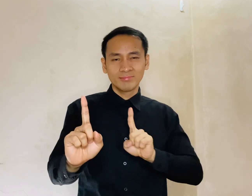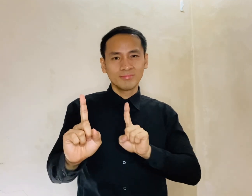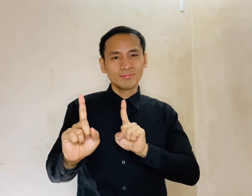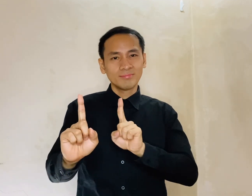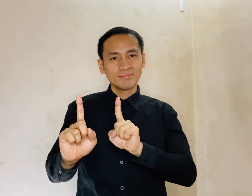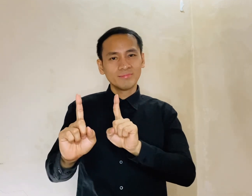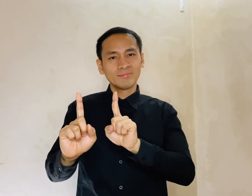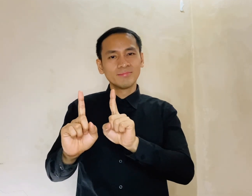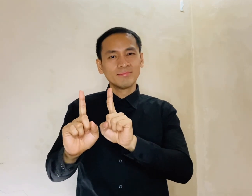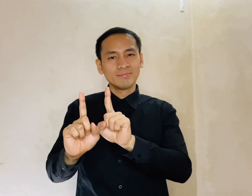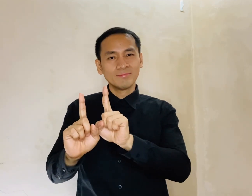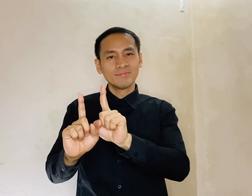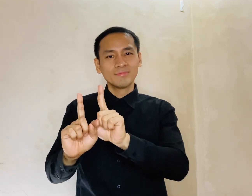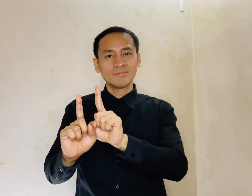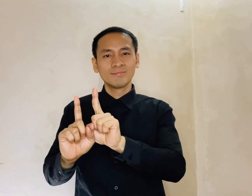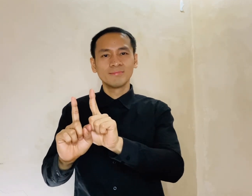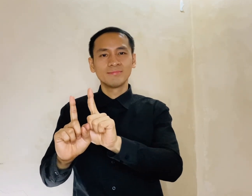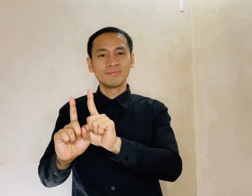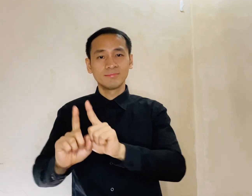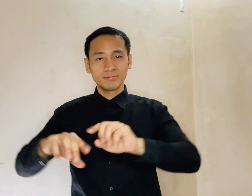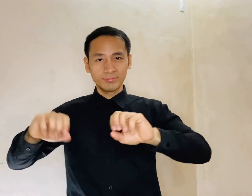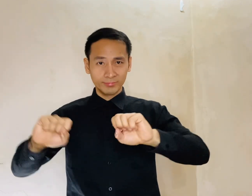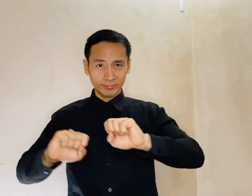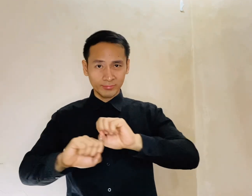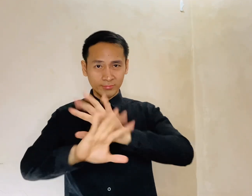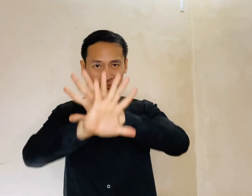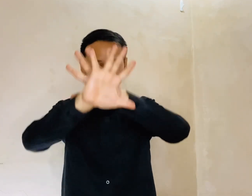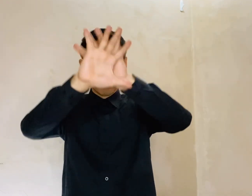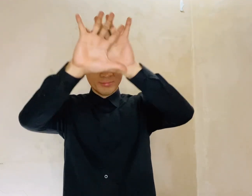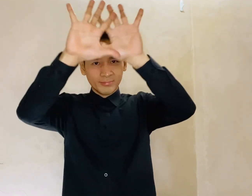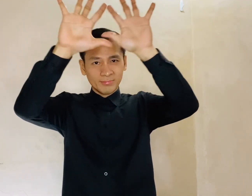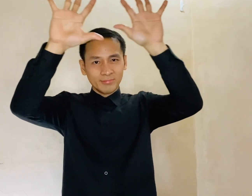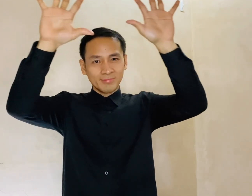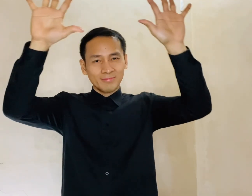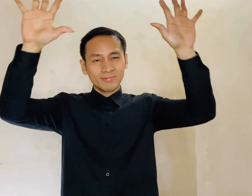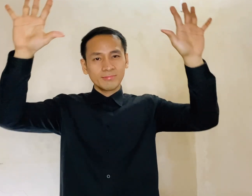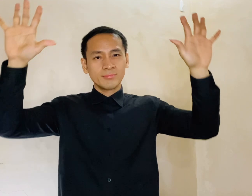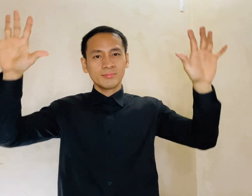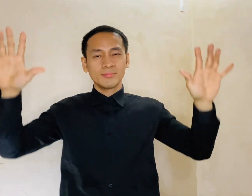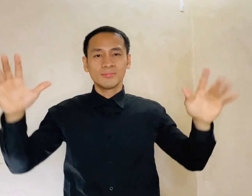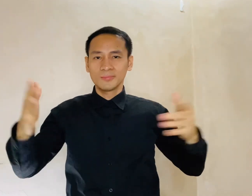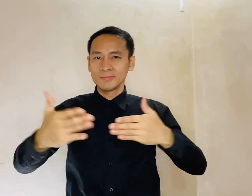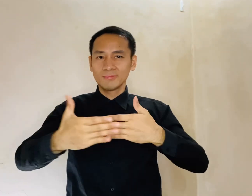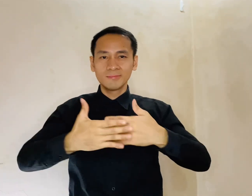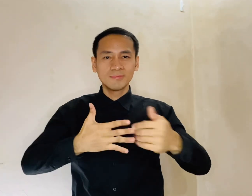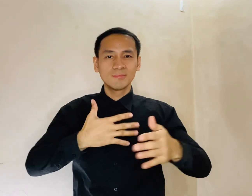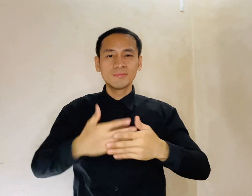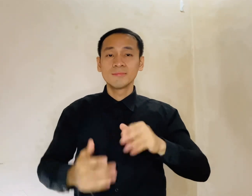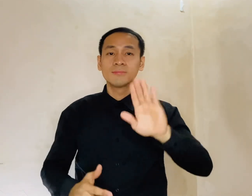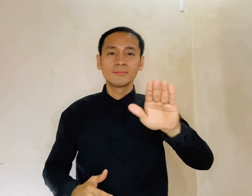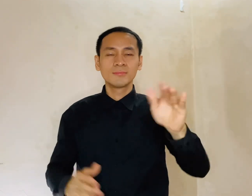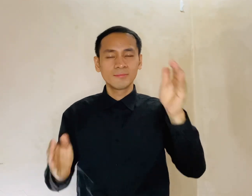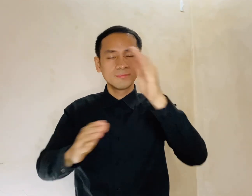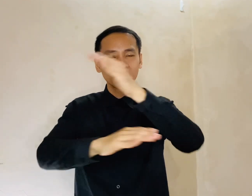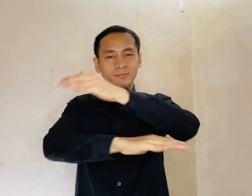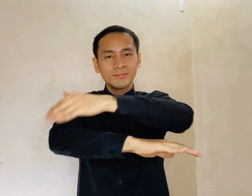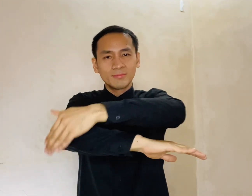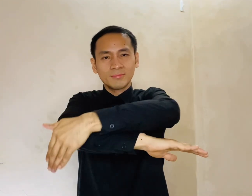there To brighten up even your darkest